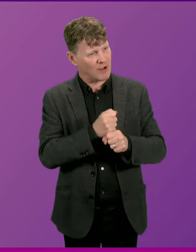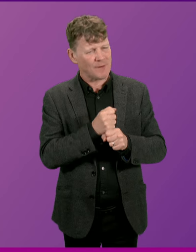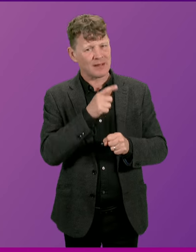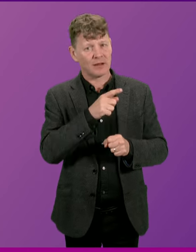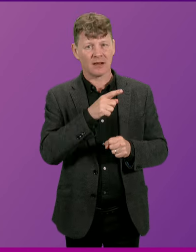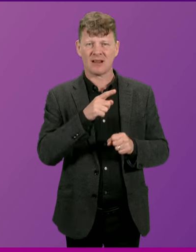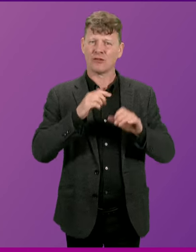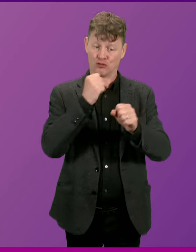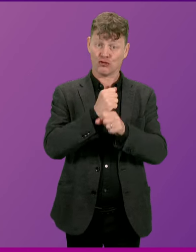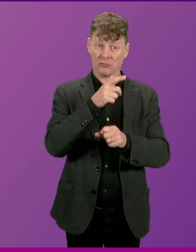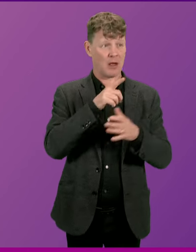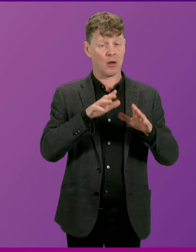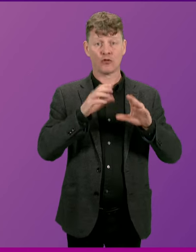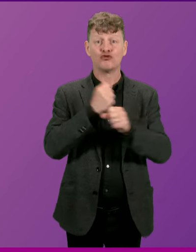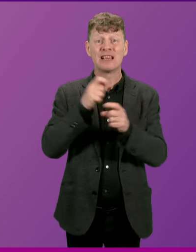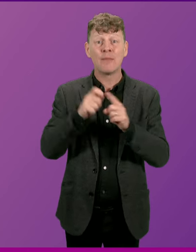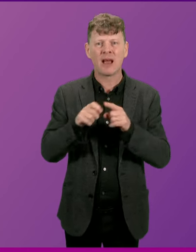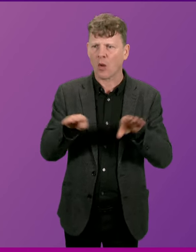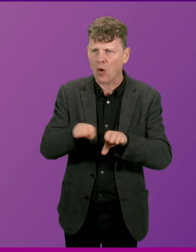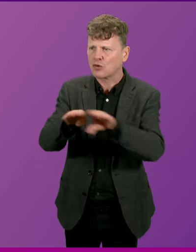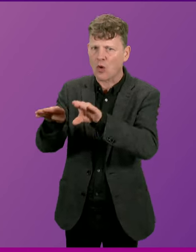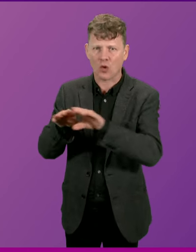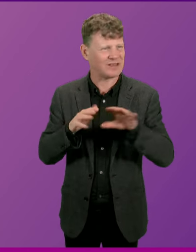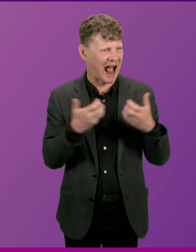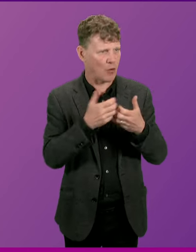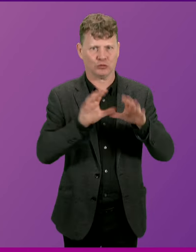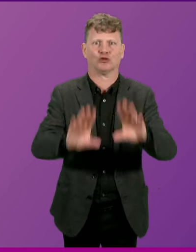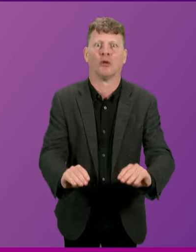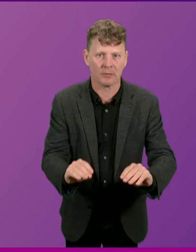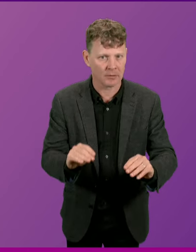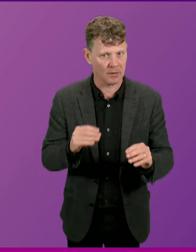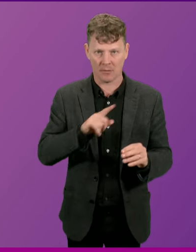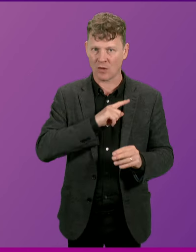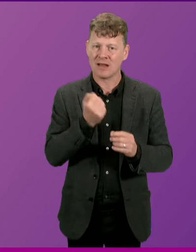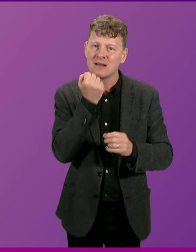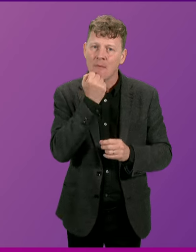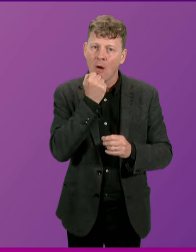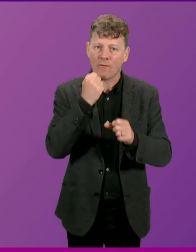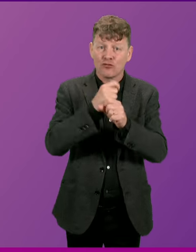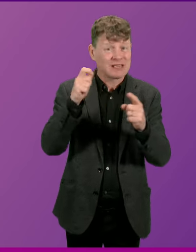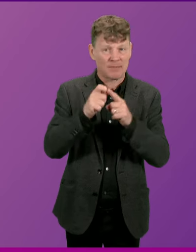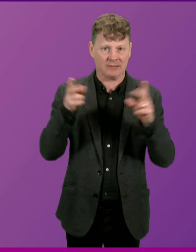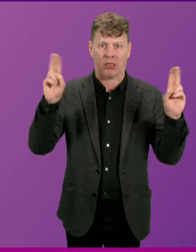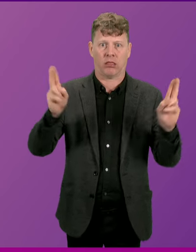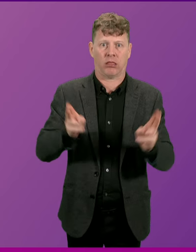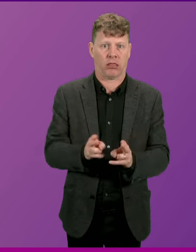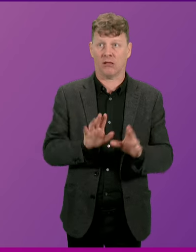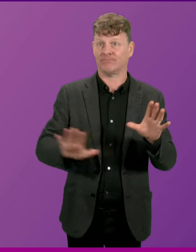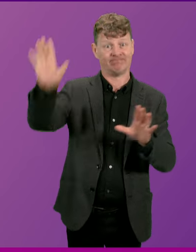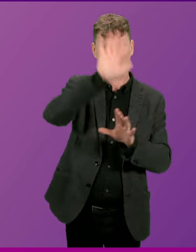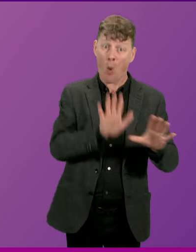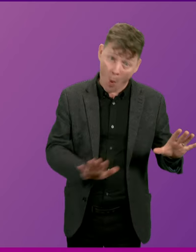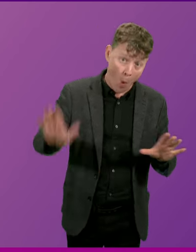further GP practice closures, in light of reports that the number of surgeries has declined in every NHS board